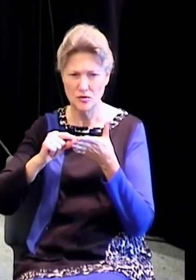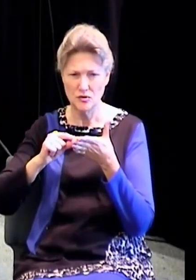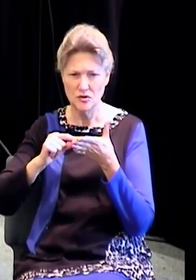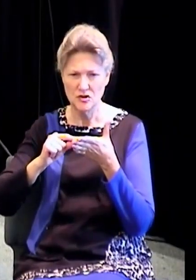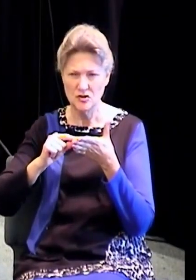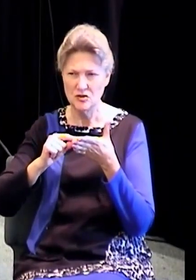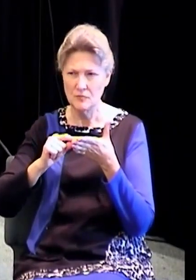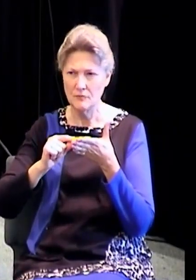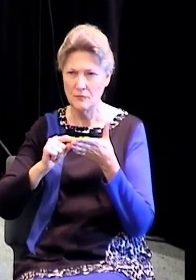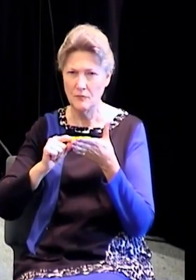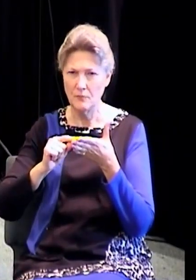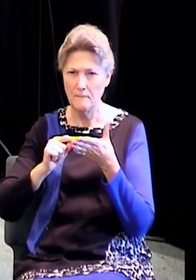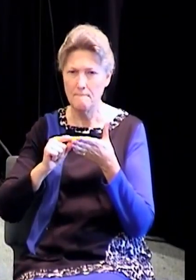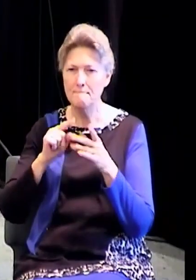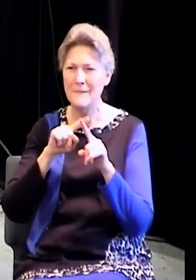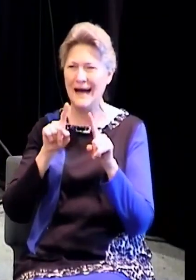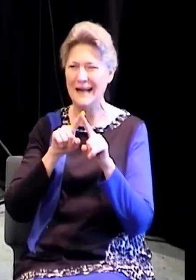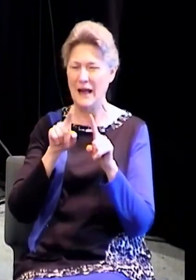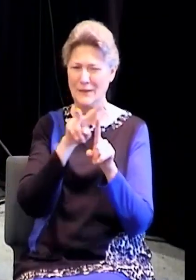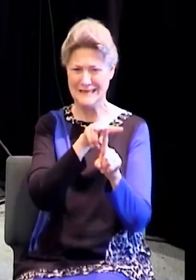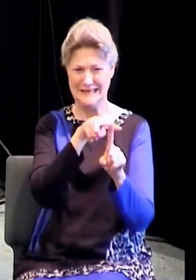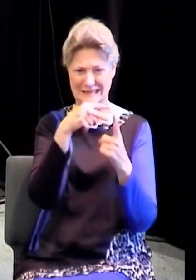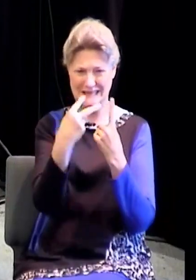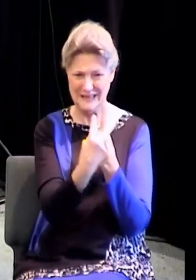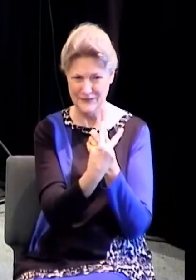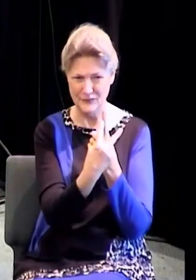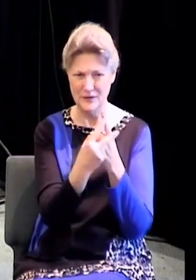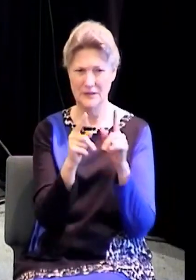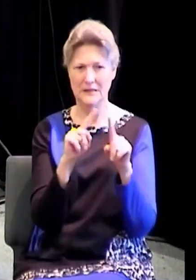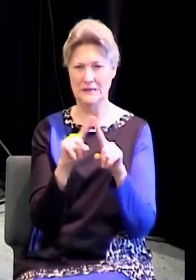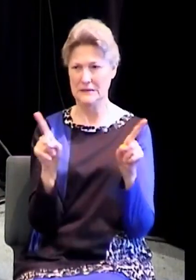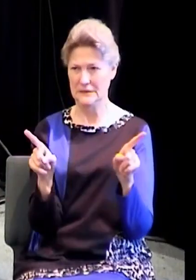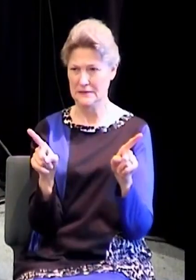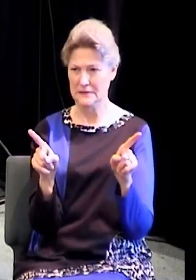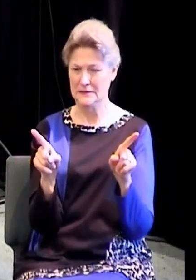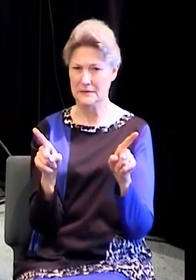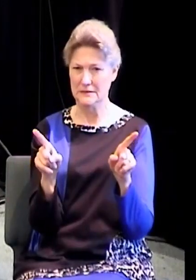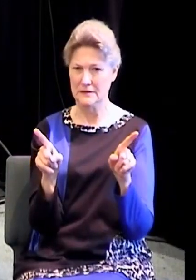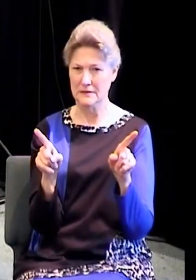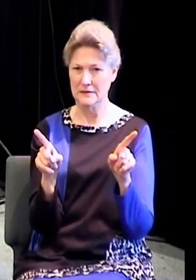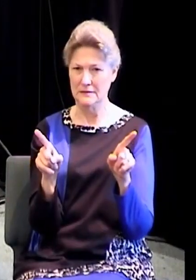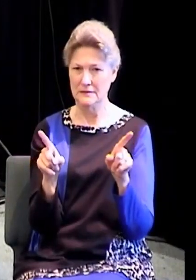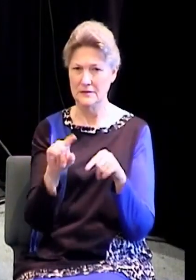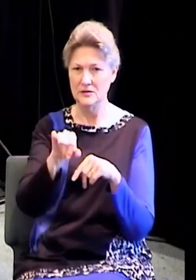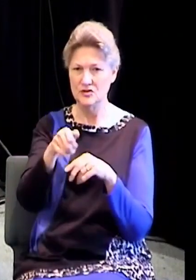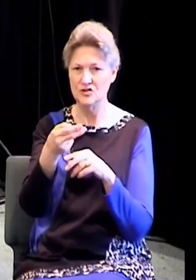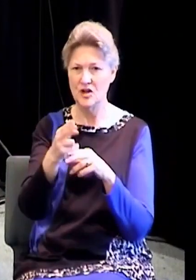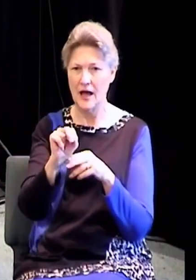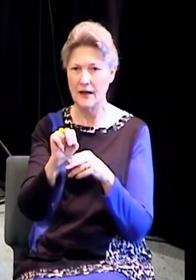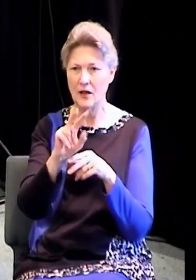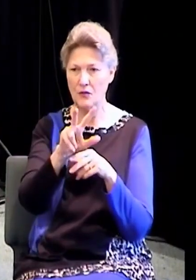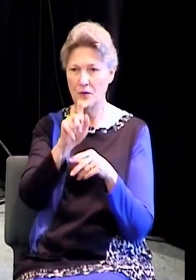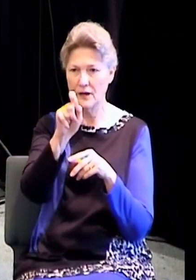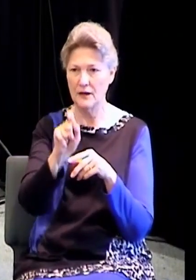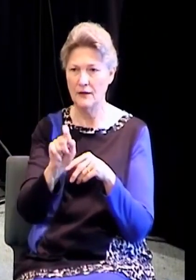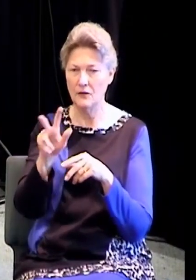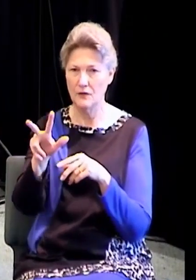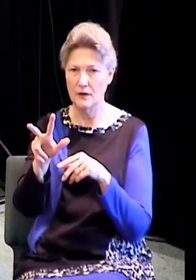a very different aspect today. John chapter 3 and verse 3. Jesus answered and said unto him,